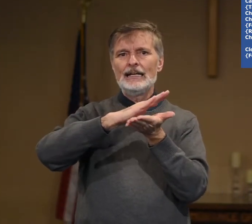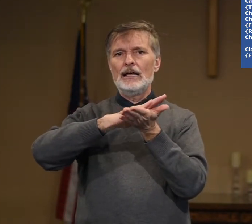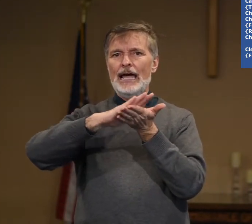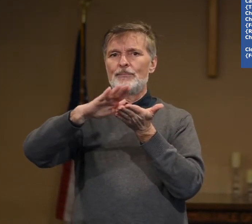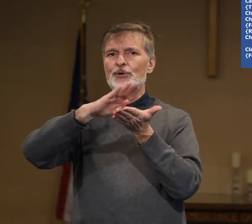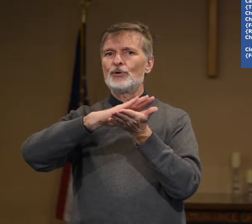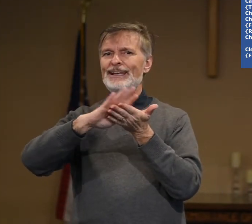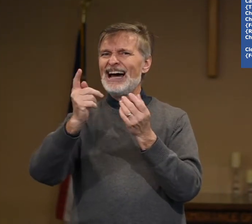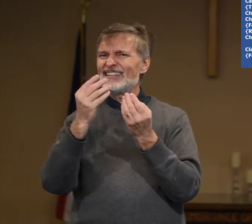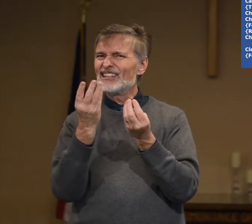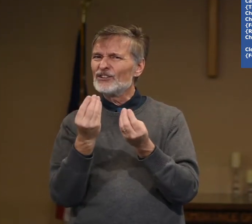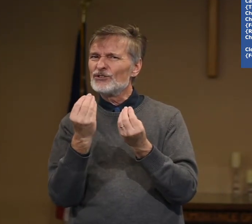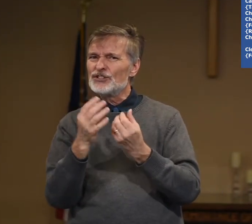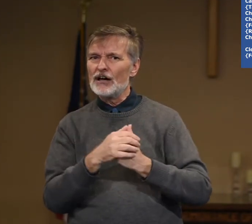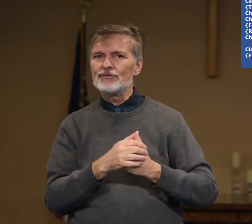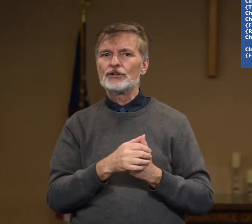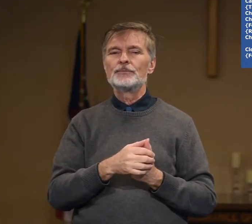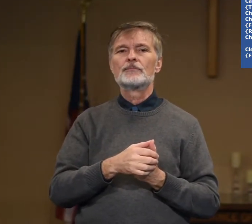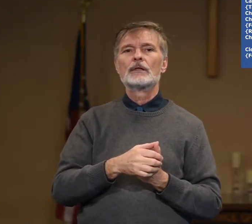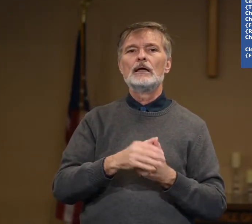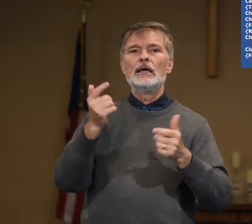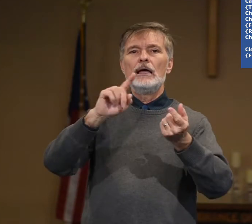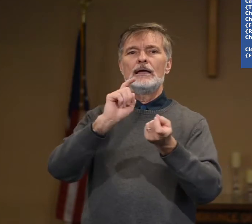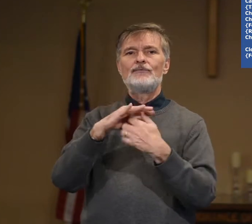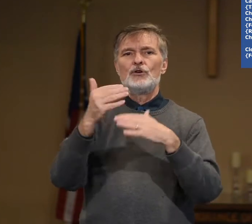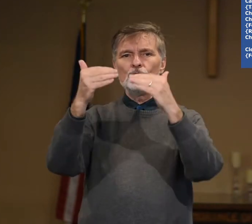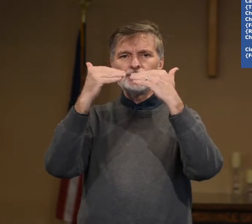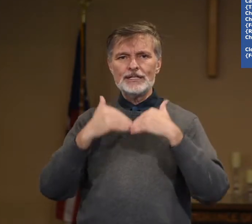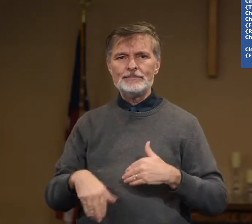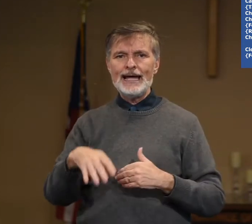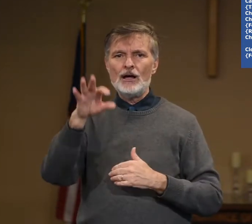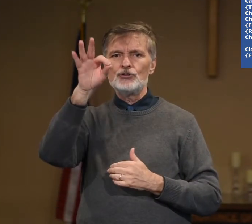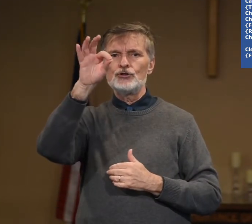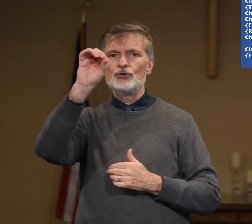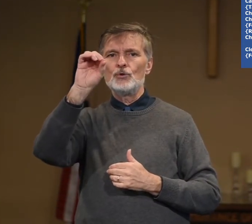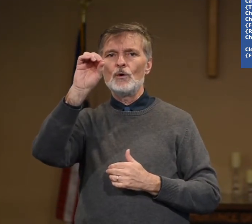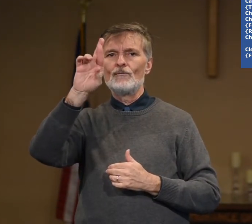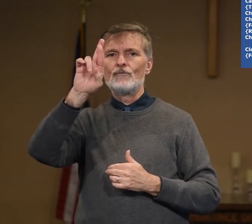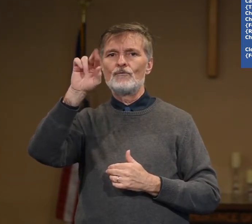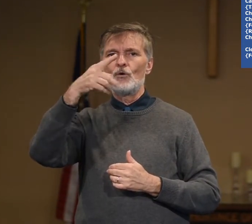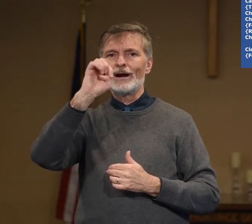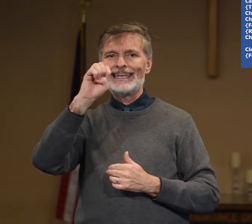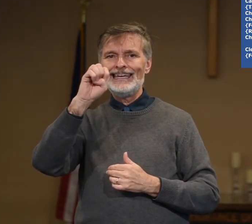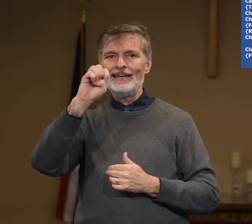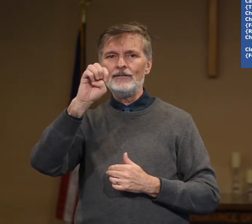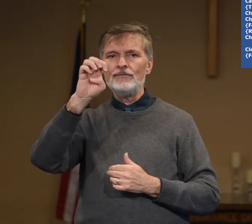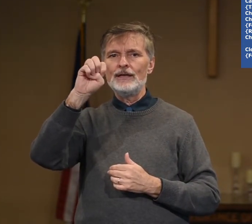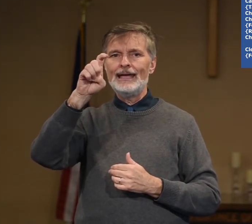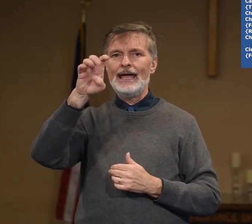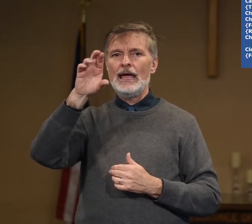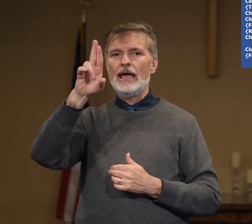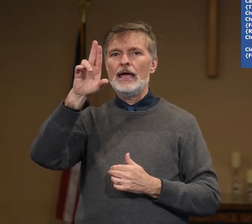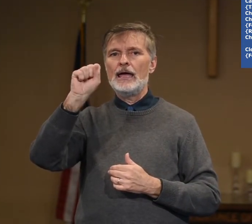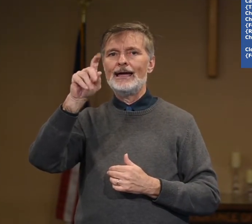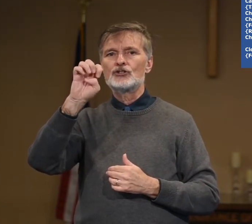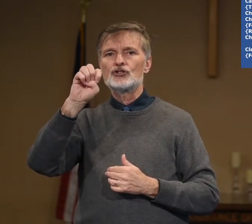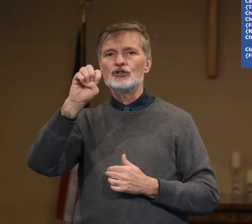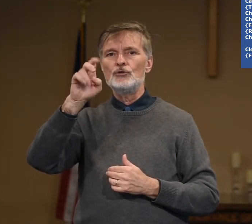and pure and nice a little softer. If you skip down to forgive, excuse,